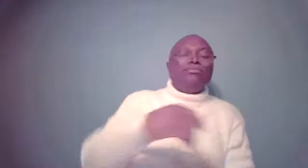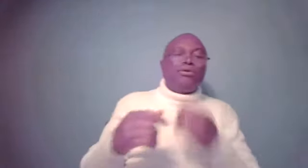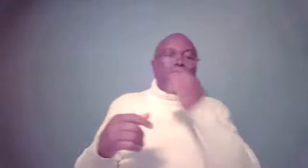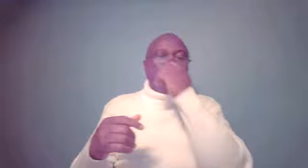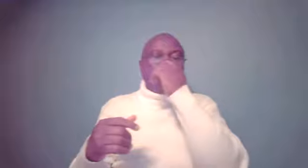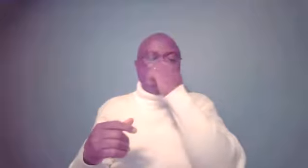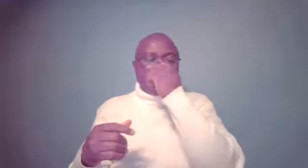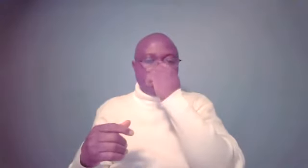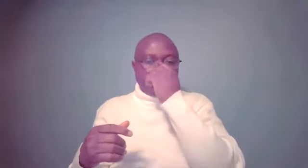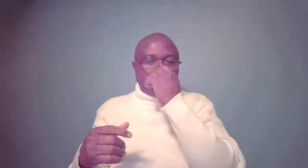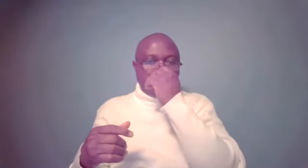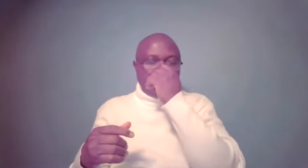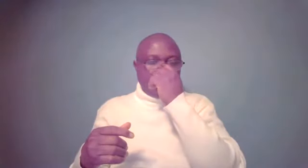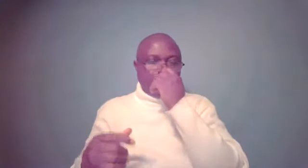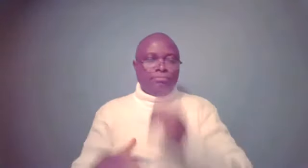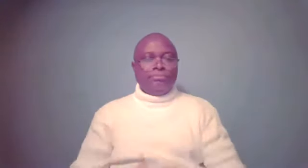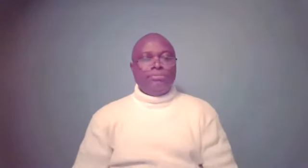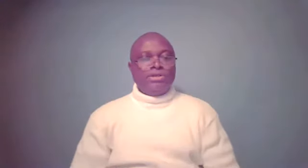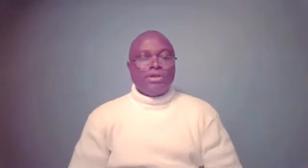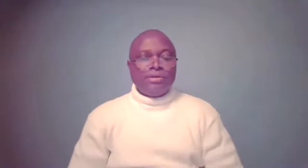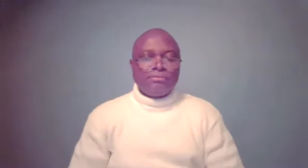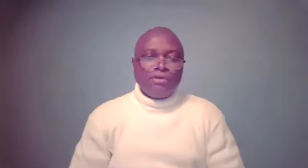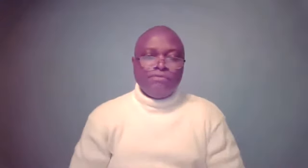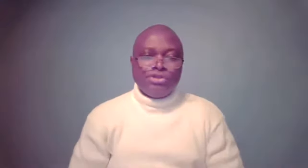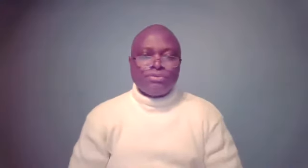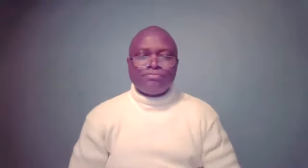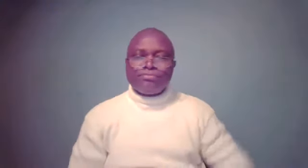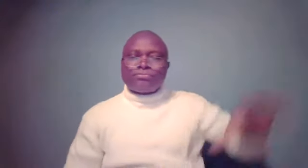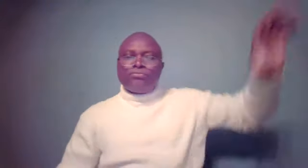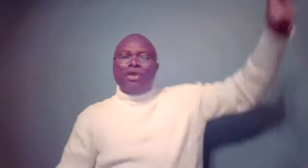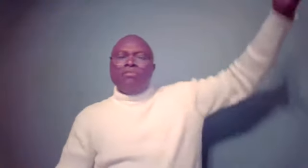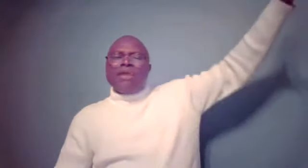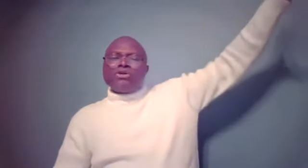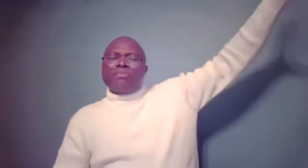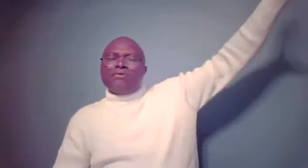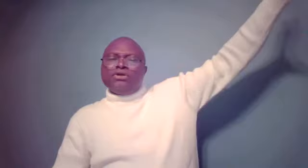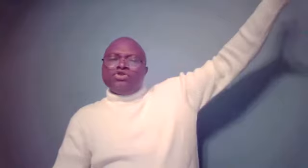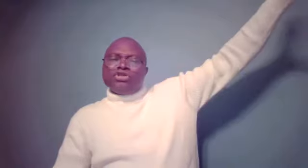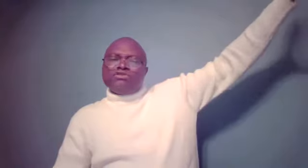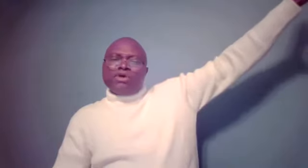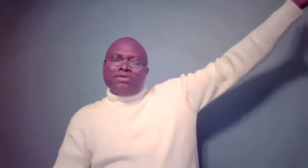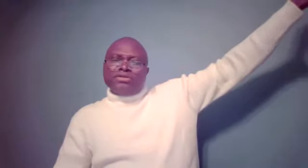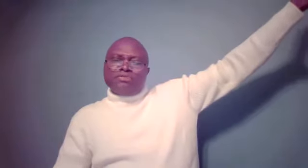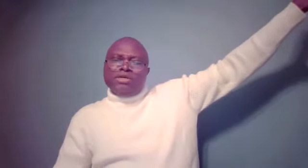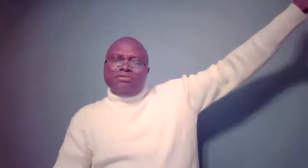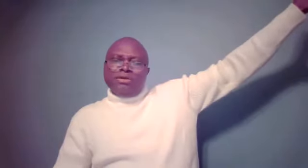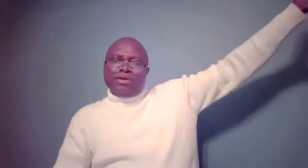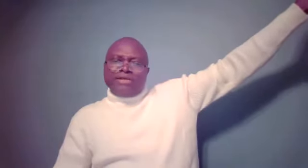minister of Egypt. Remember I talked about Joseph's brothers as being guided